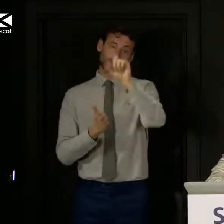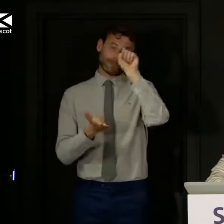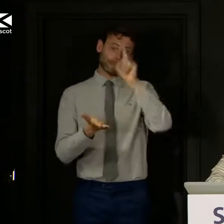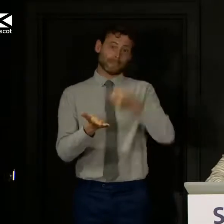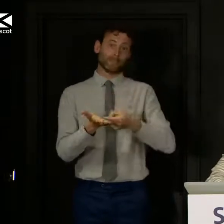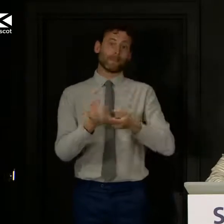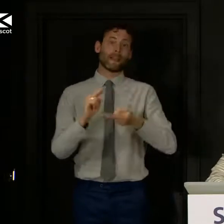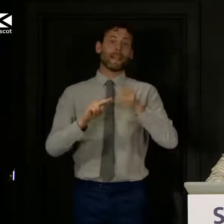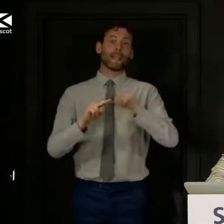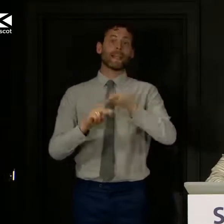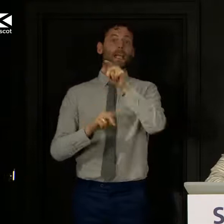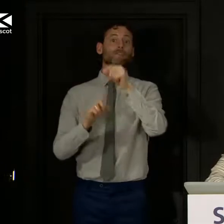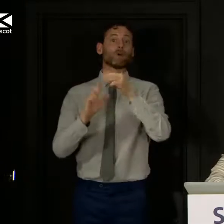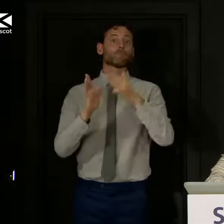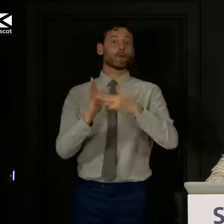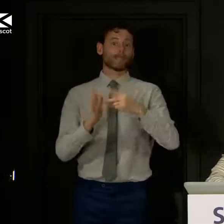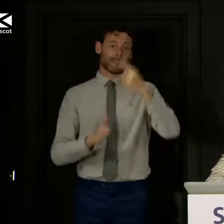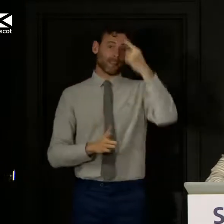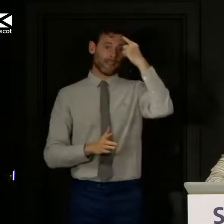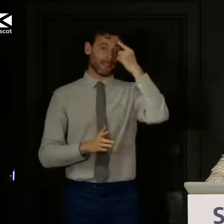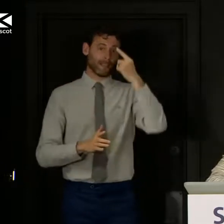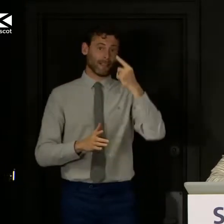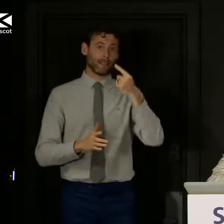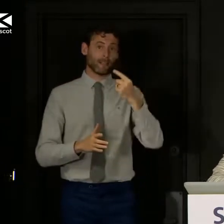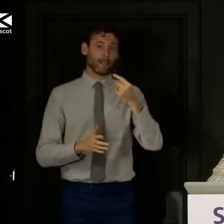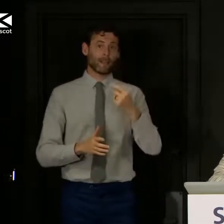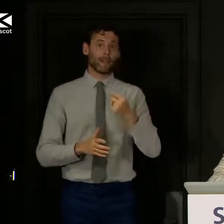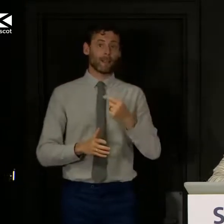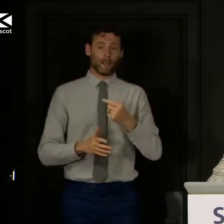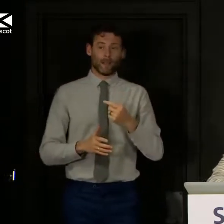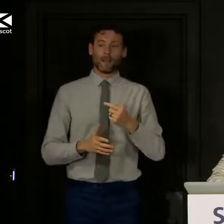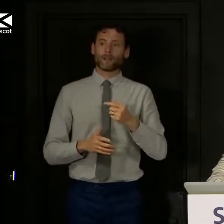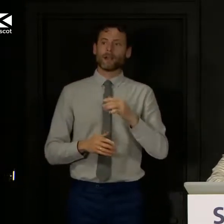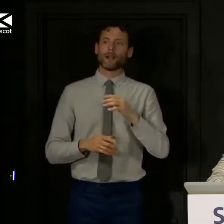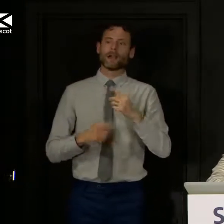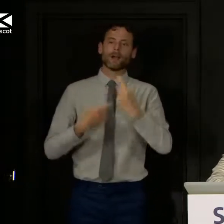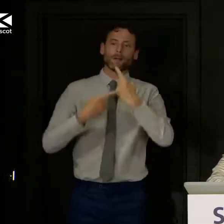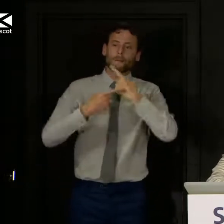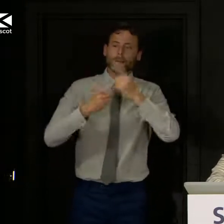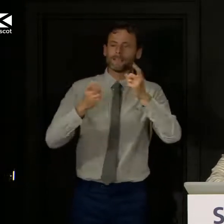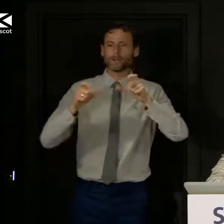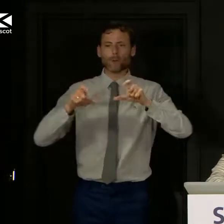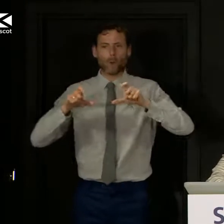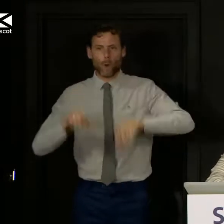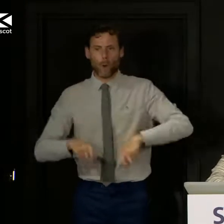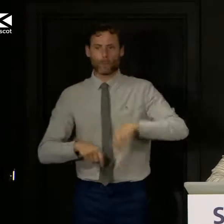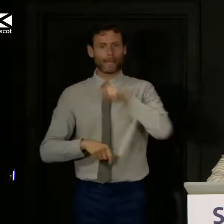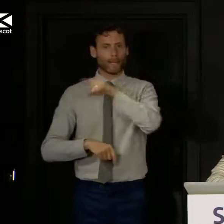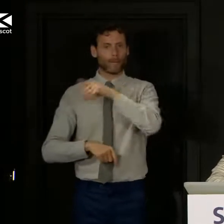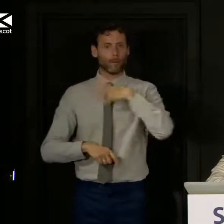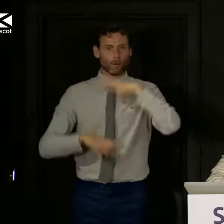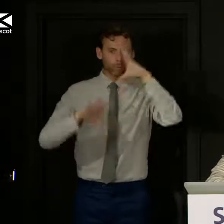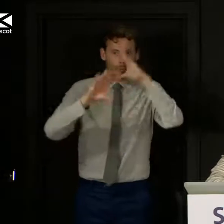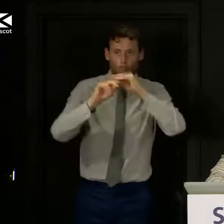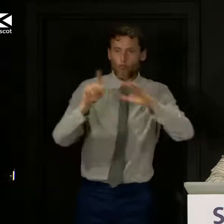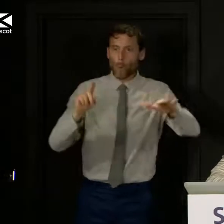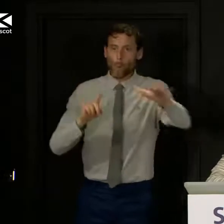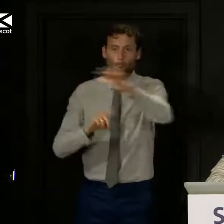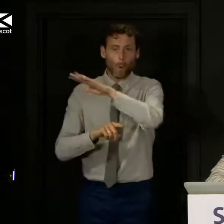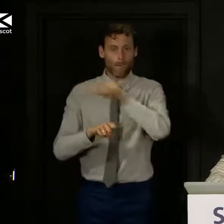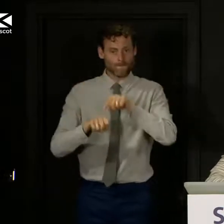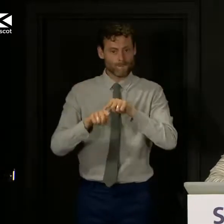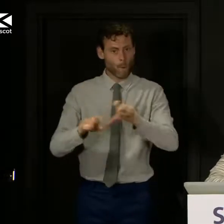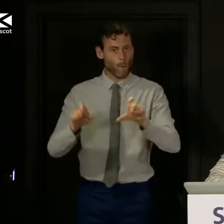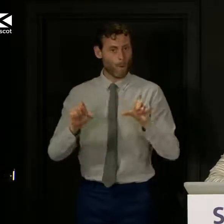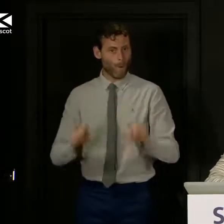Minister is putting the integrity and trust in the vital public health message that he is seeking to communicate, and all of us are seeking to communicate